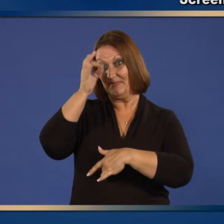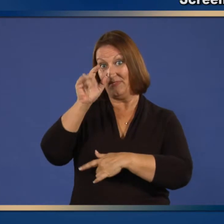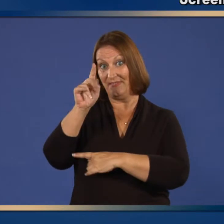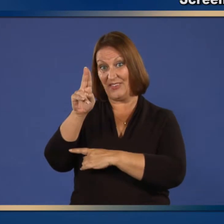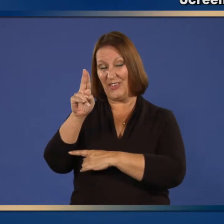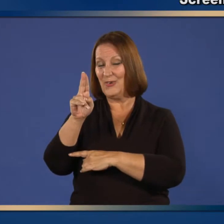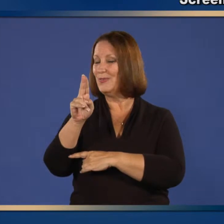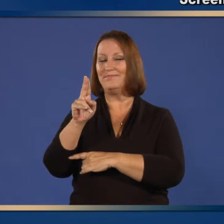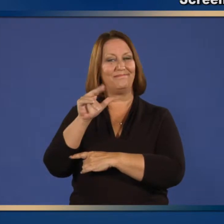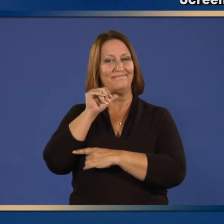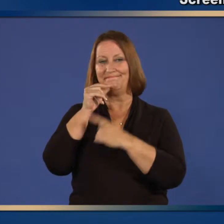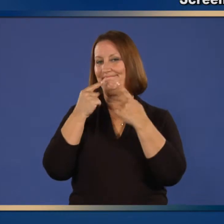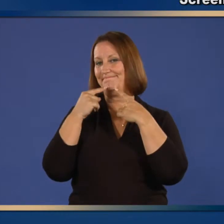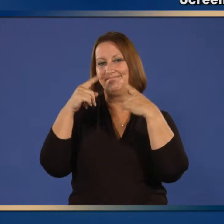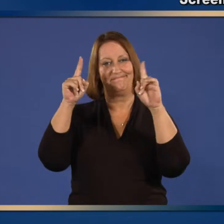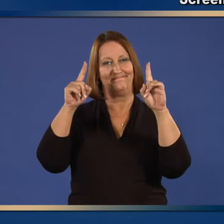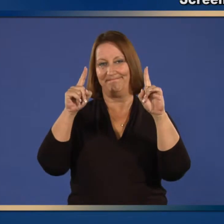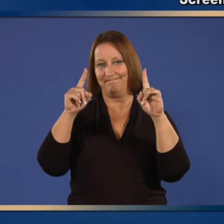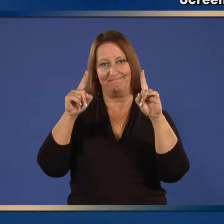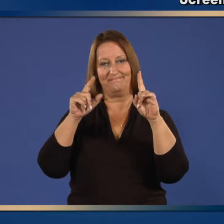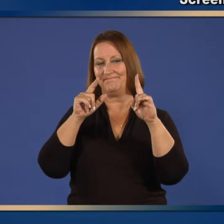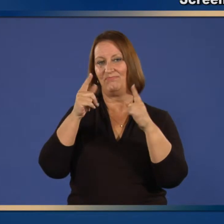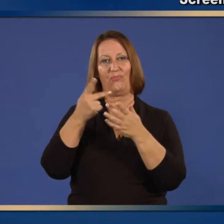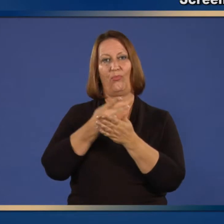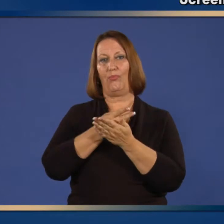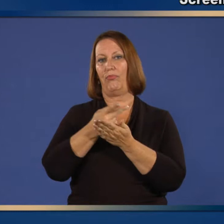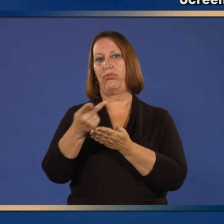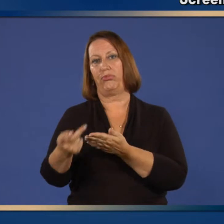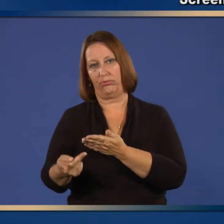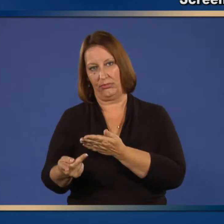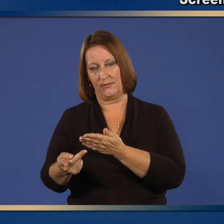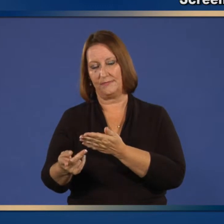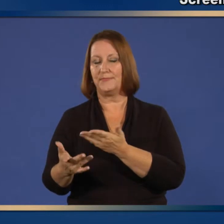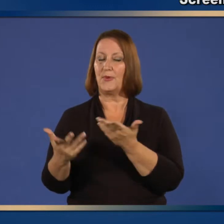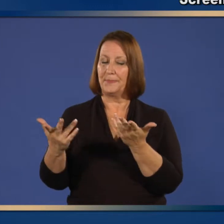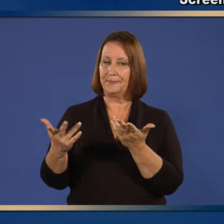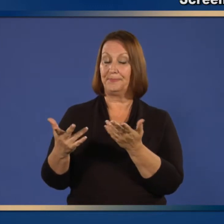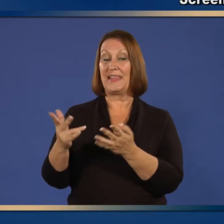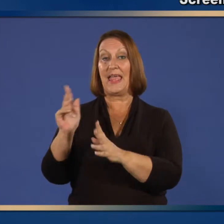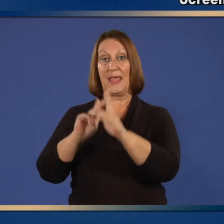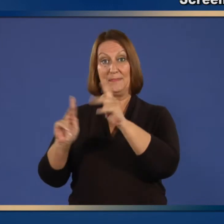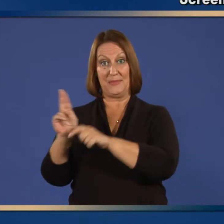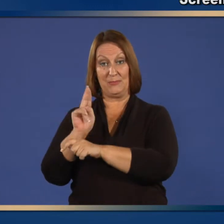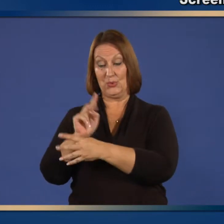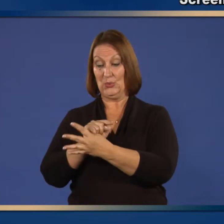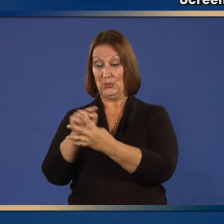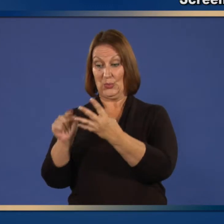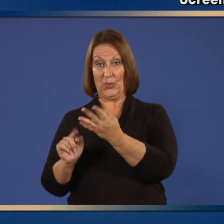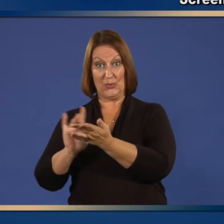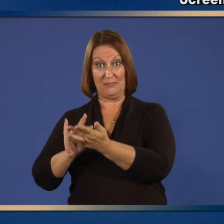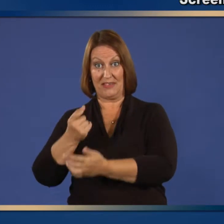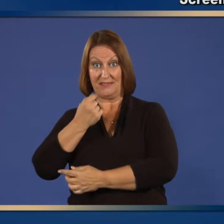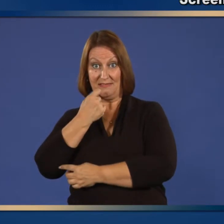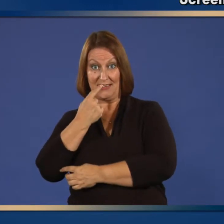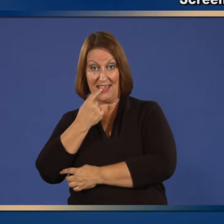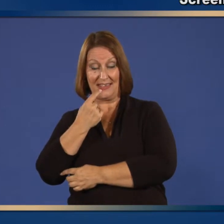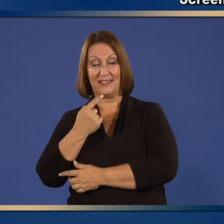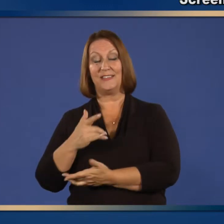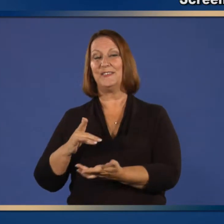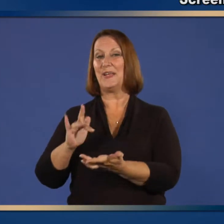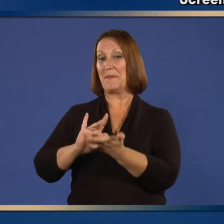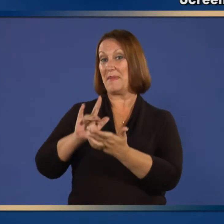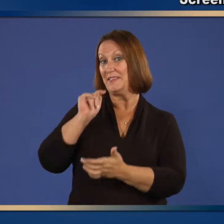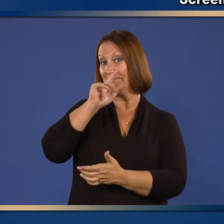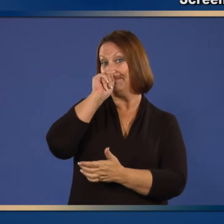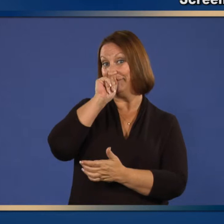efficacy. 16. providers may want to defer vaccination with